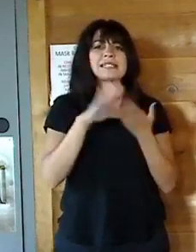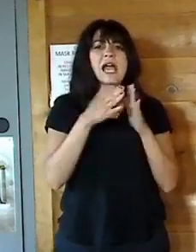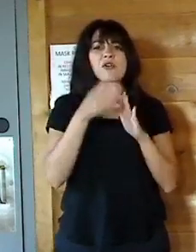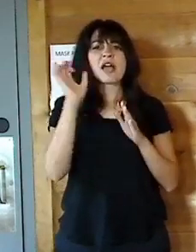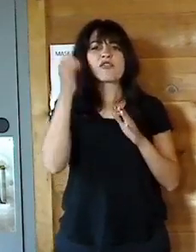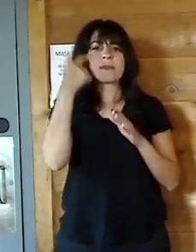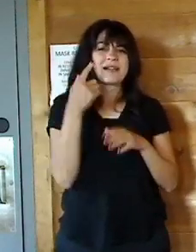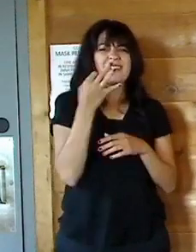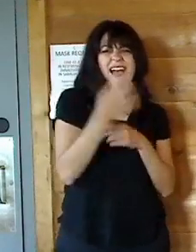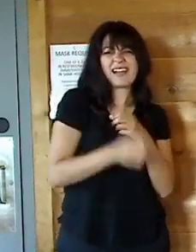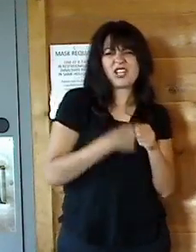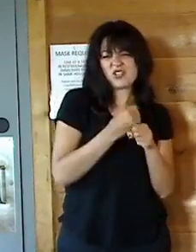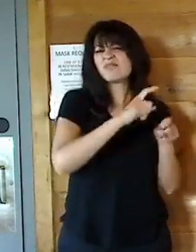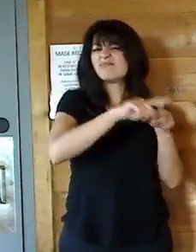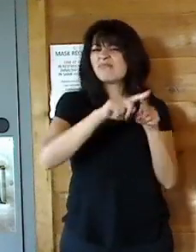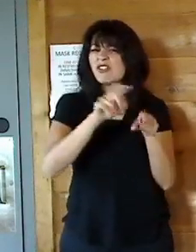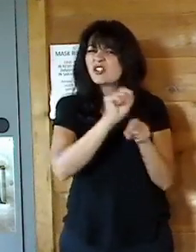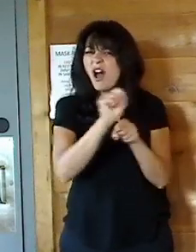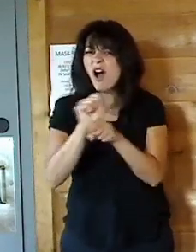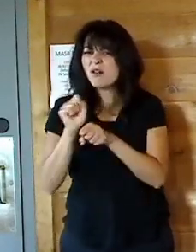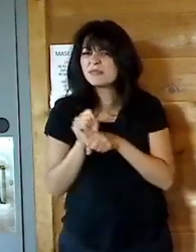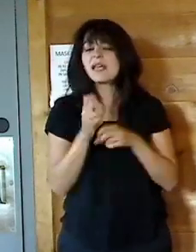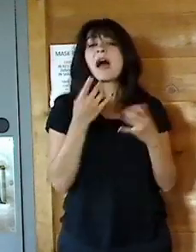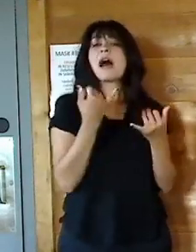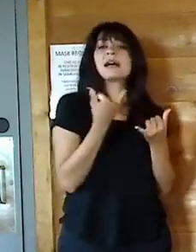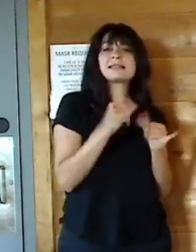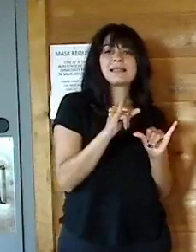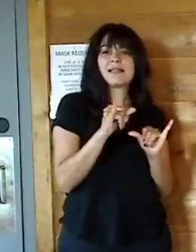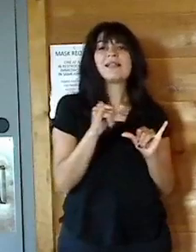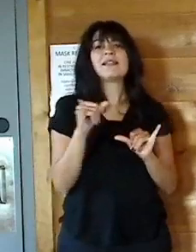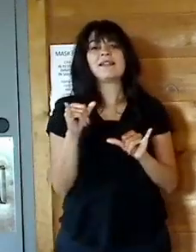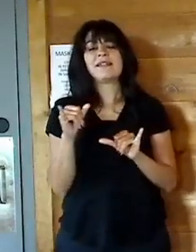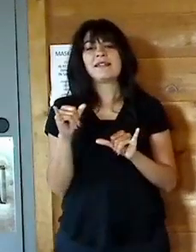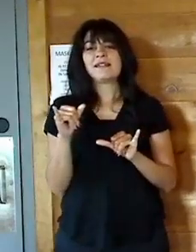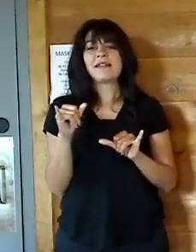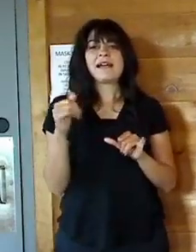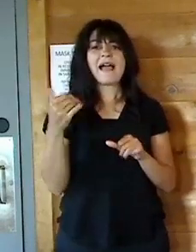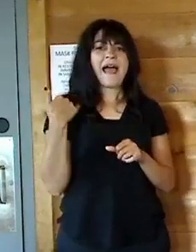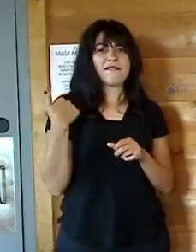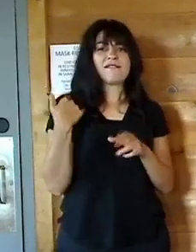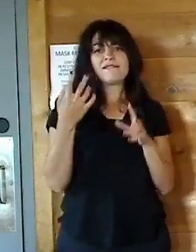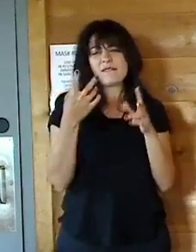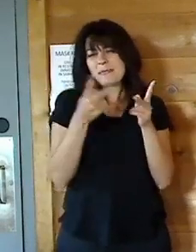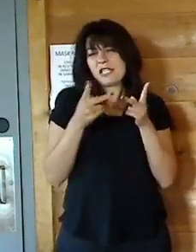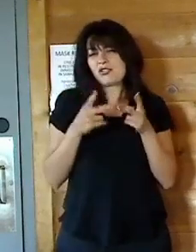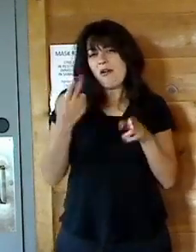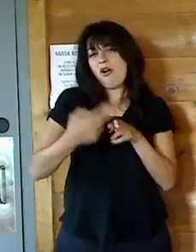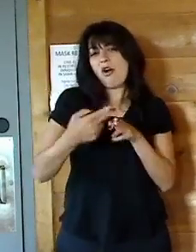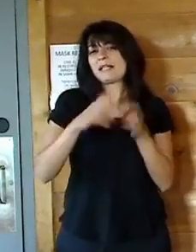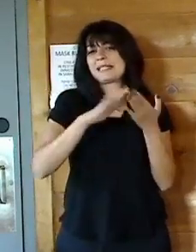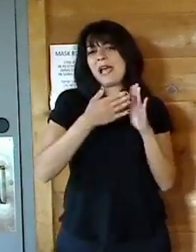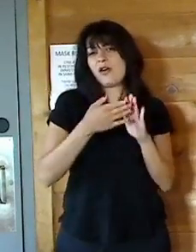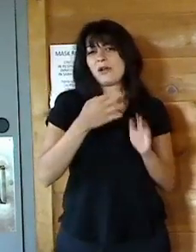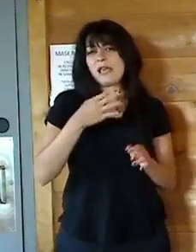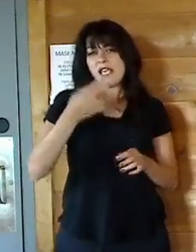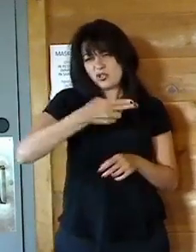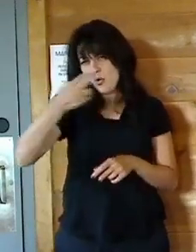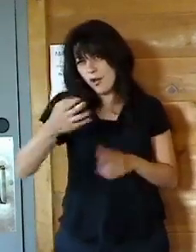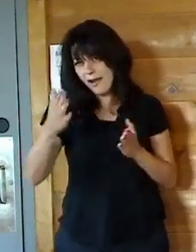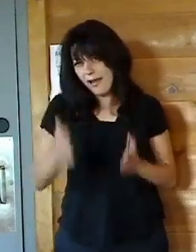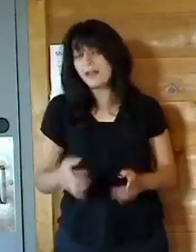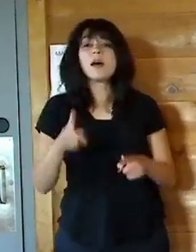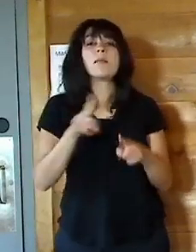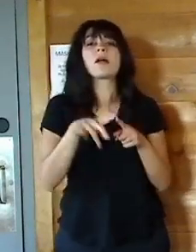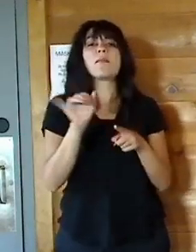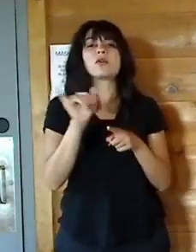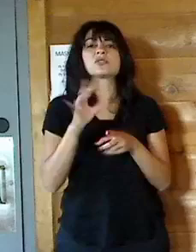in a number of different capacities. I still fortunately hold the position of town historian, but I also work within the town government as aide